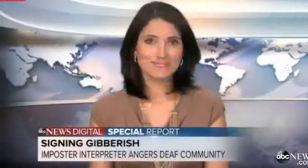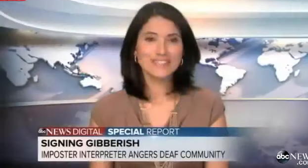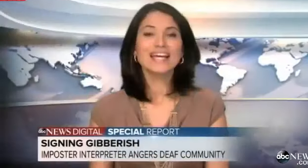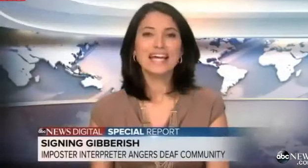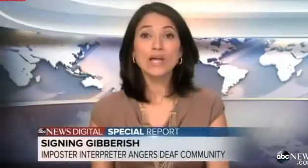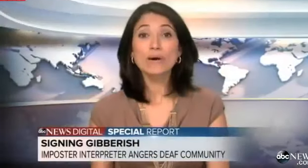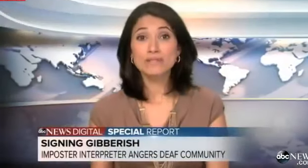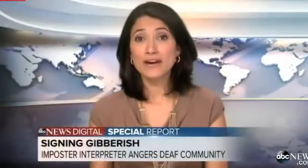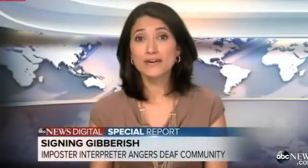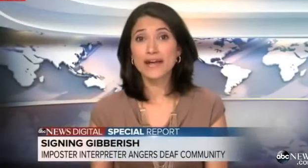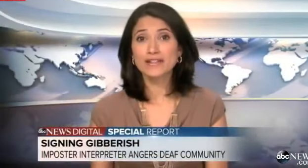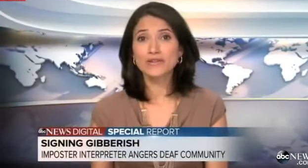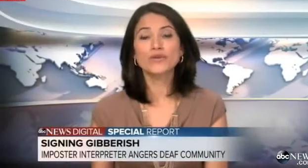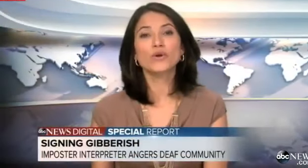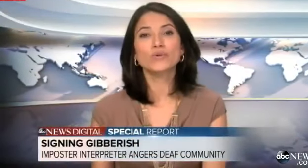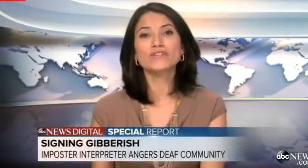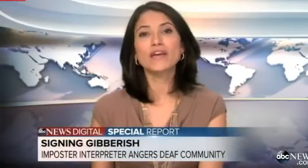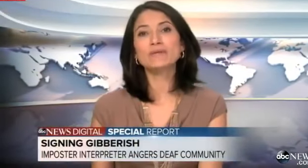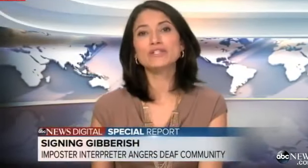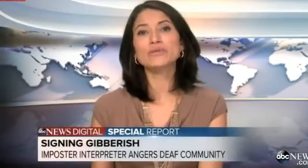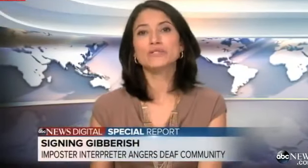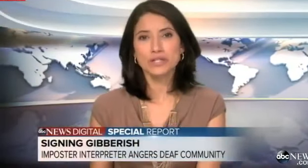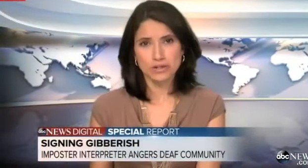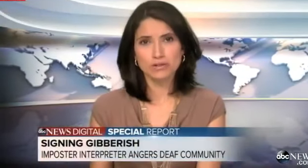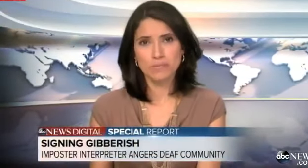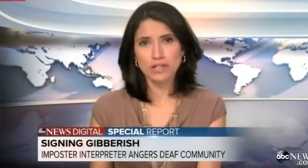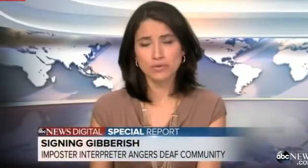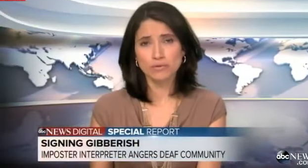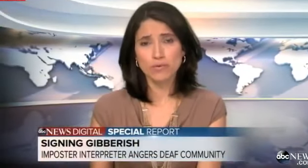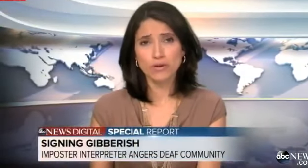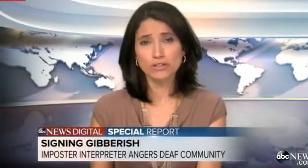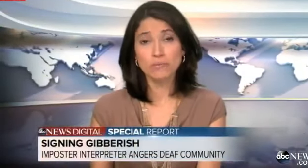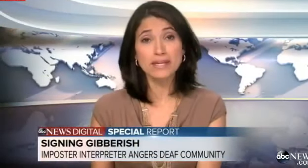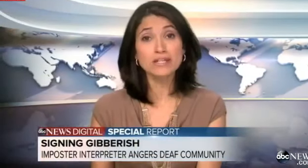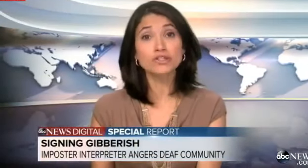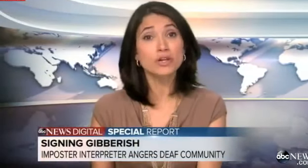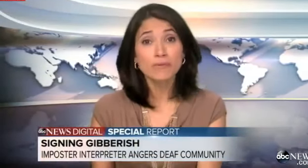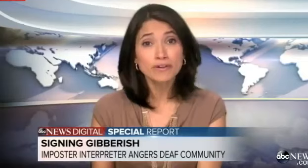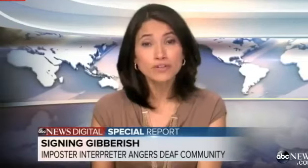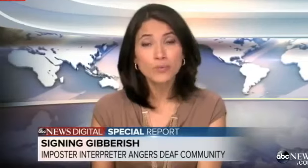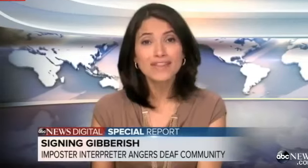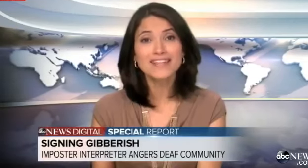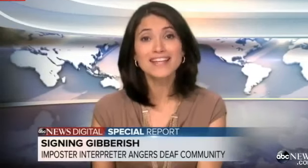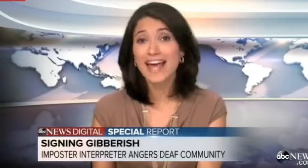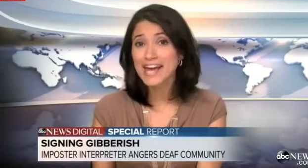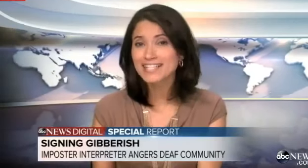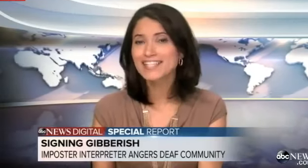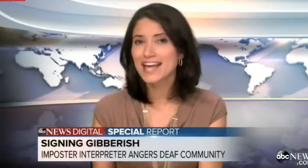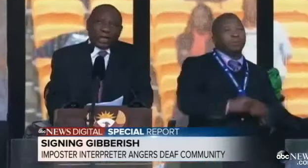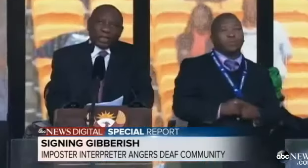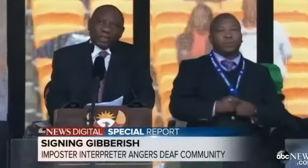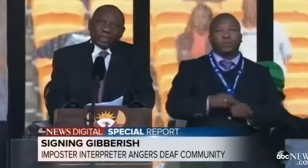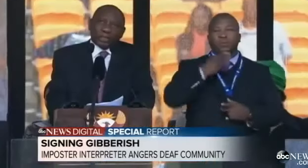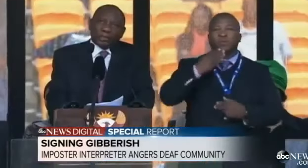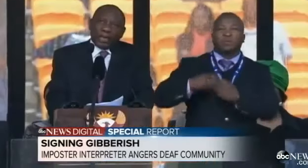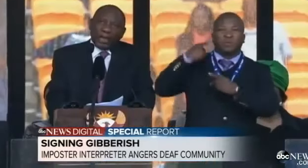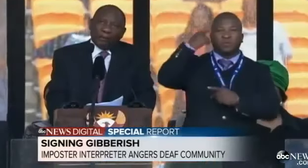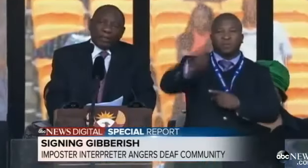Hello, I'm Ty Hernandez in New York with this ABC News Digital special report. Speaking gibberish with his hands, that is what experts say